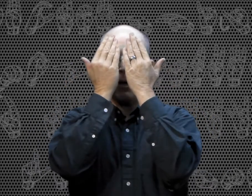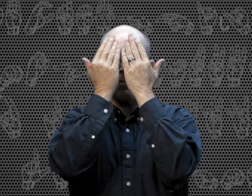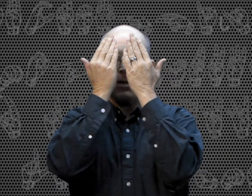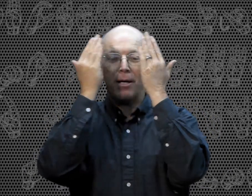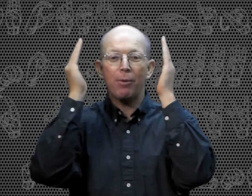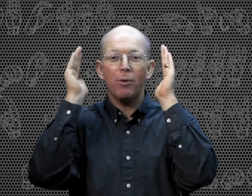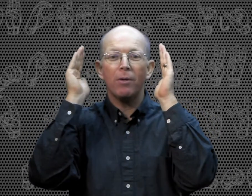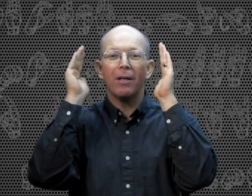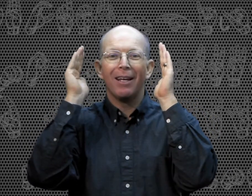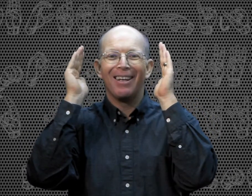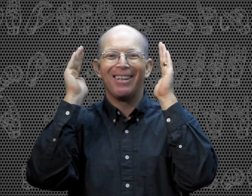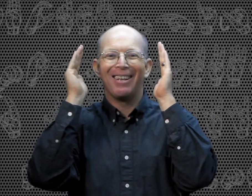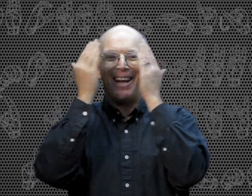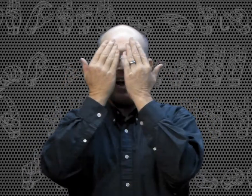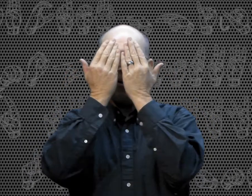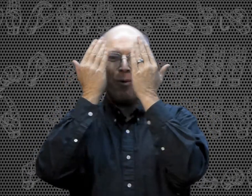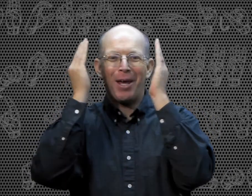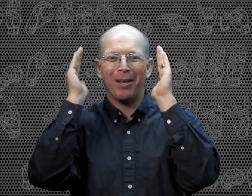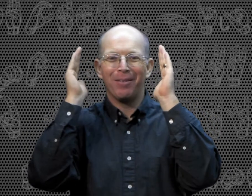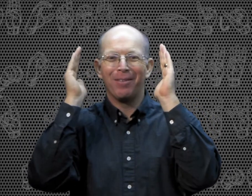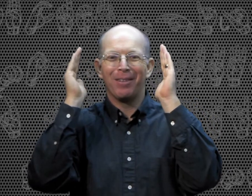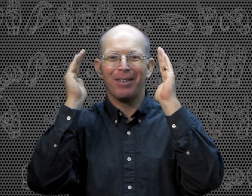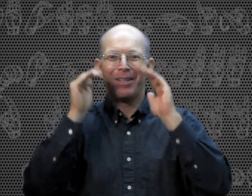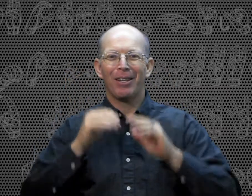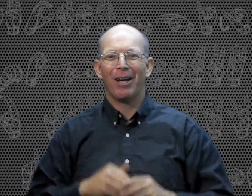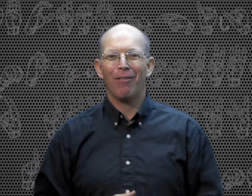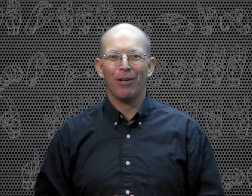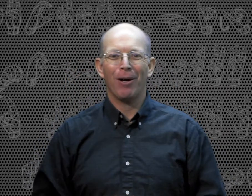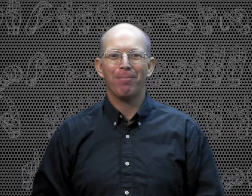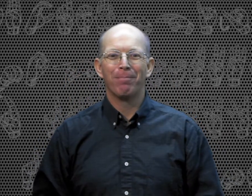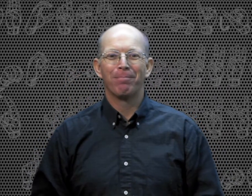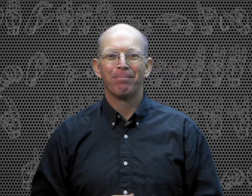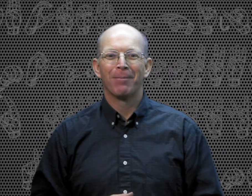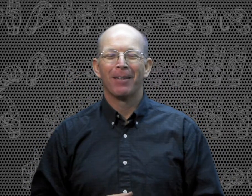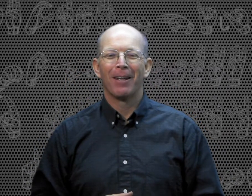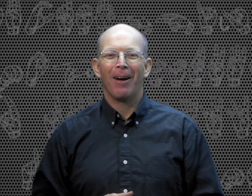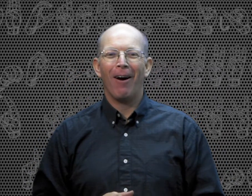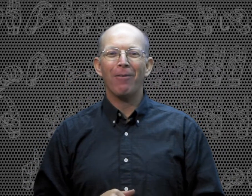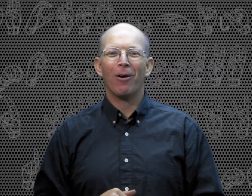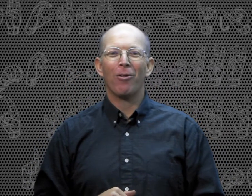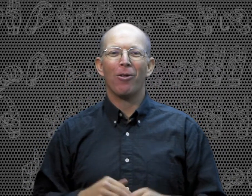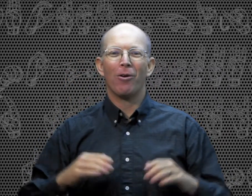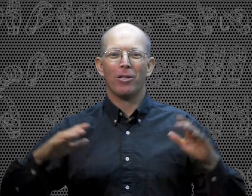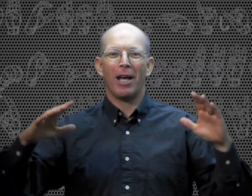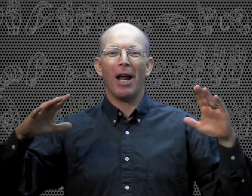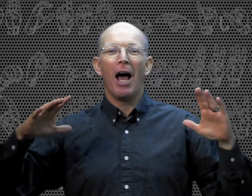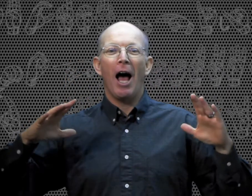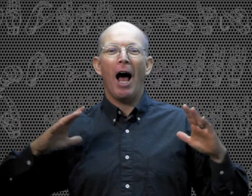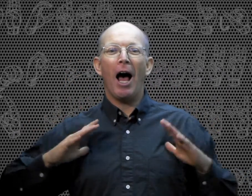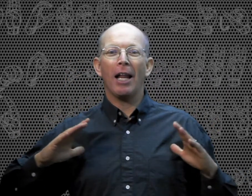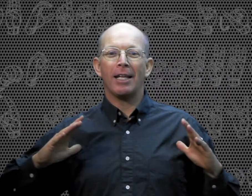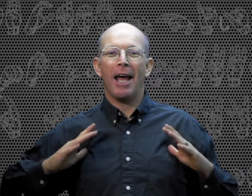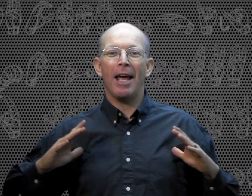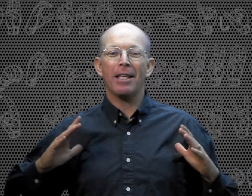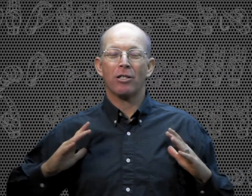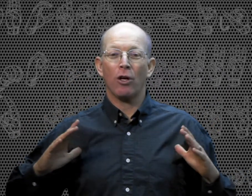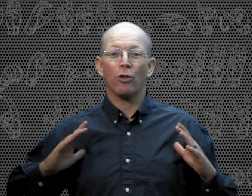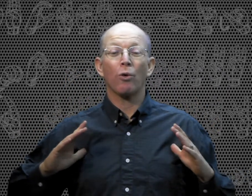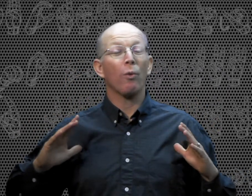playing peek-a-boo. Halloween. Covered up. Alright, we'll go through those again. Holiday. This is also the